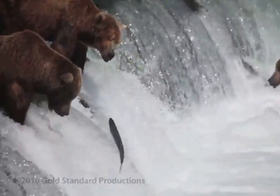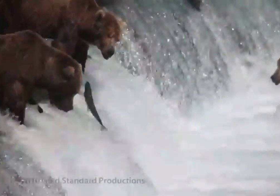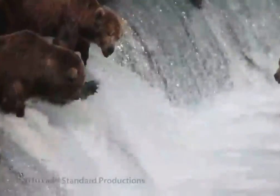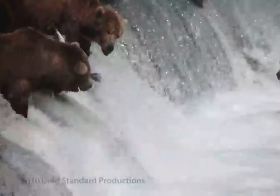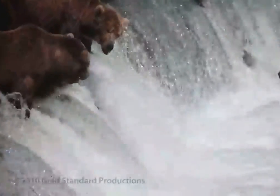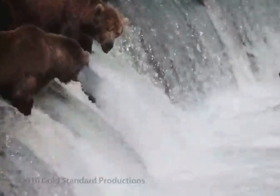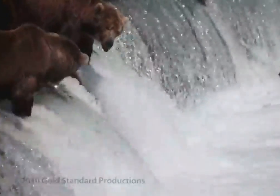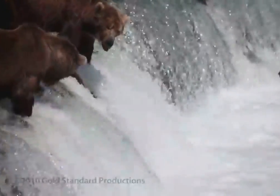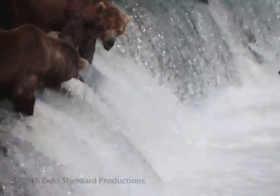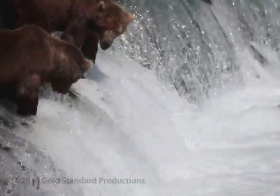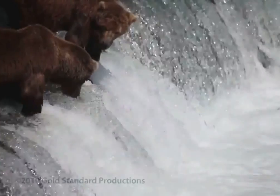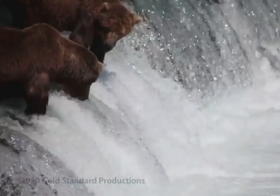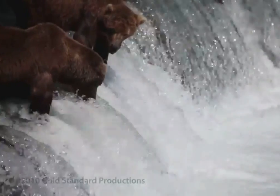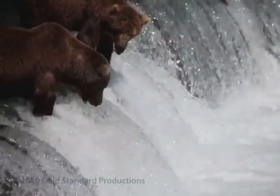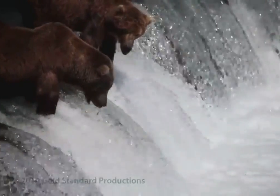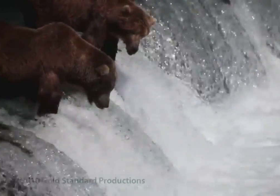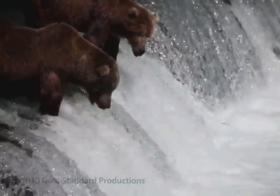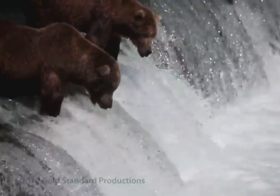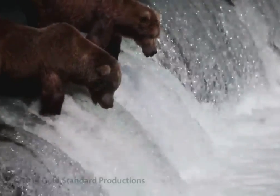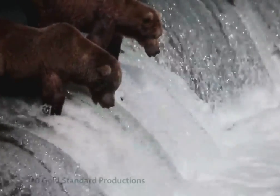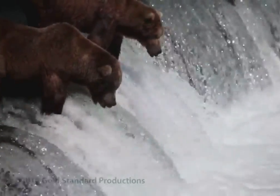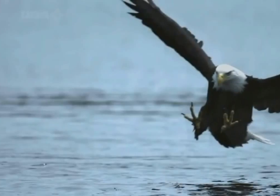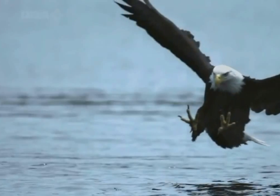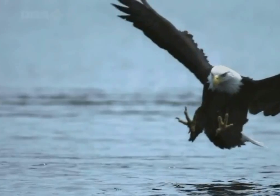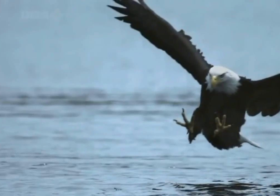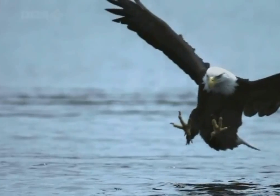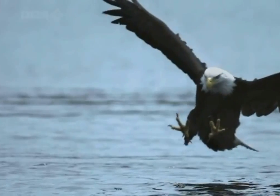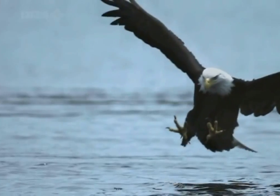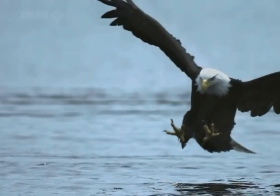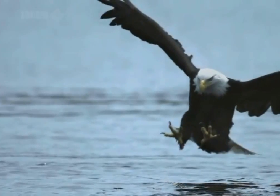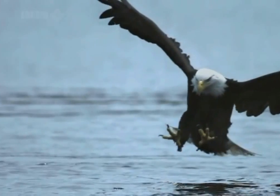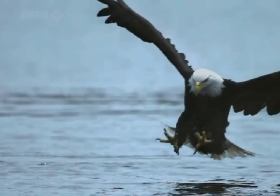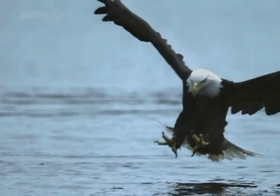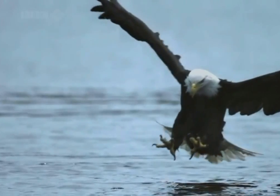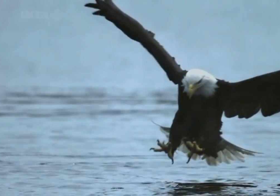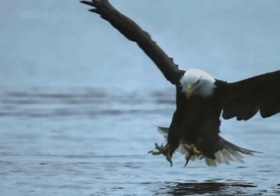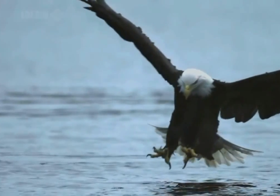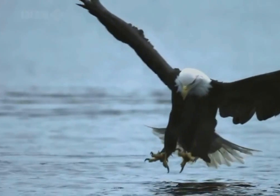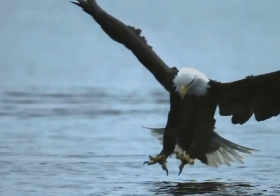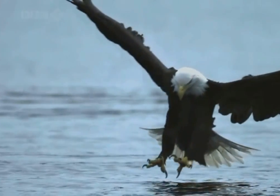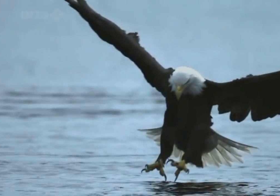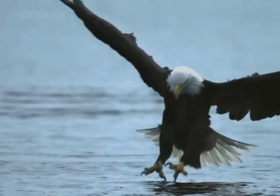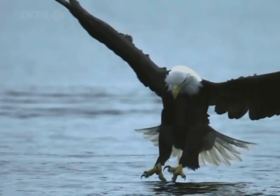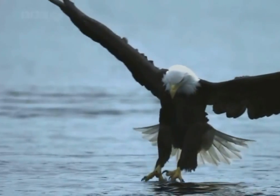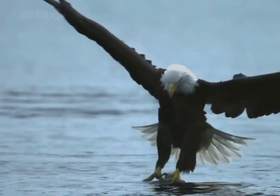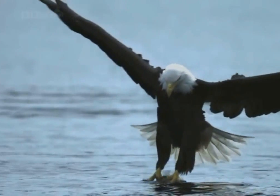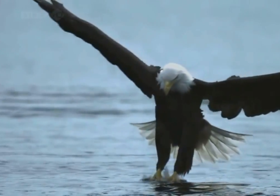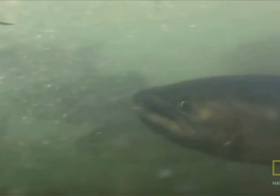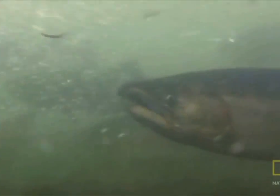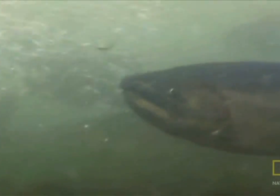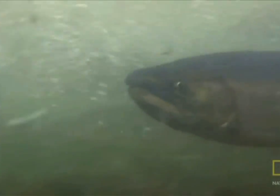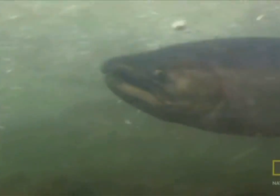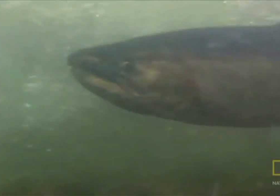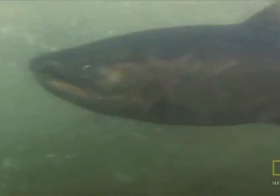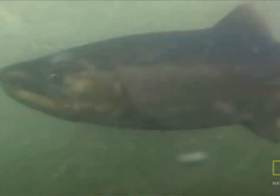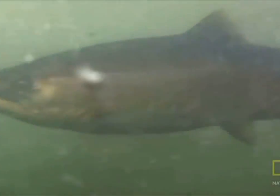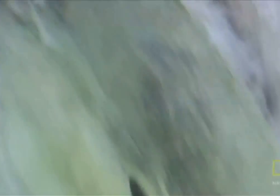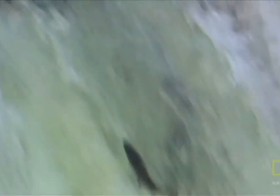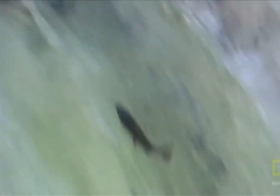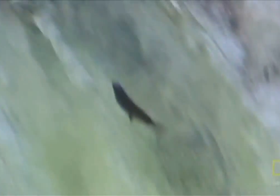the paw of the bear and the beaks and callons of violent birds. You have overcome the rapids and the waterfalls,